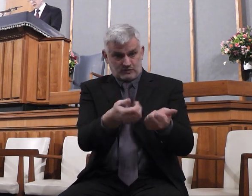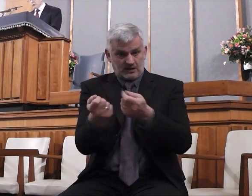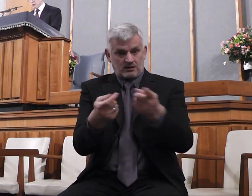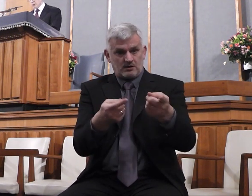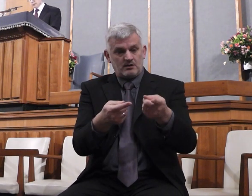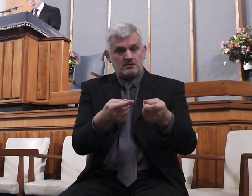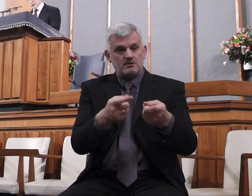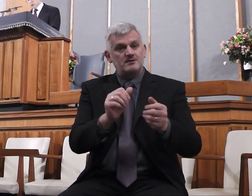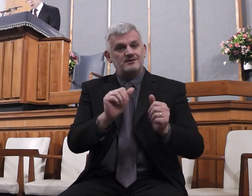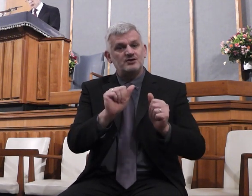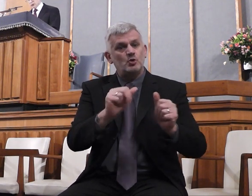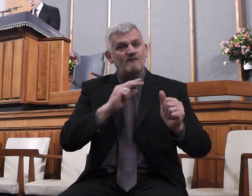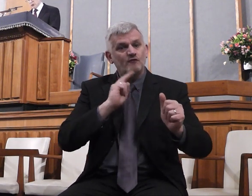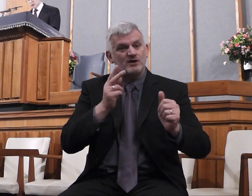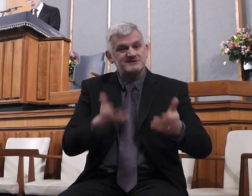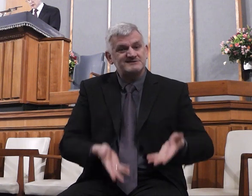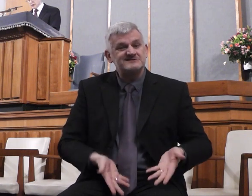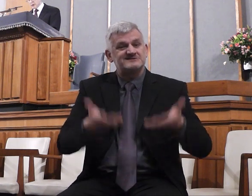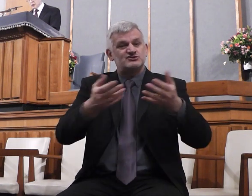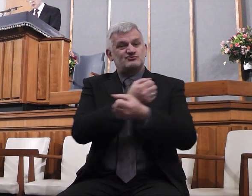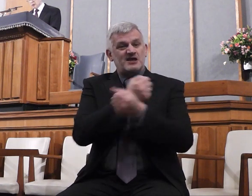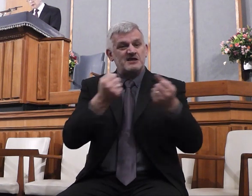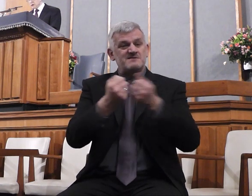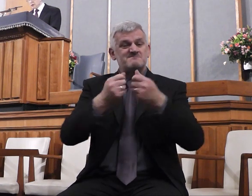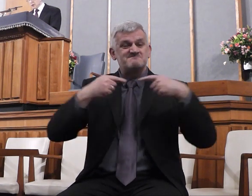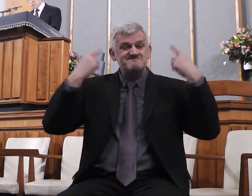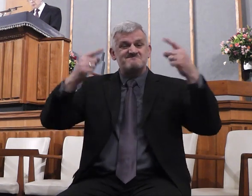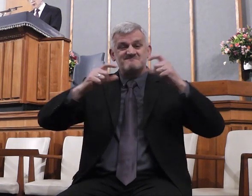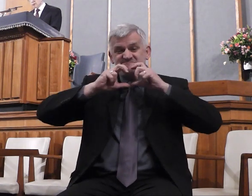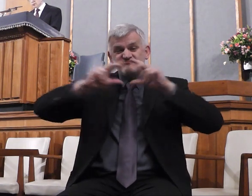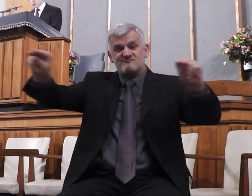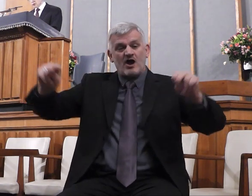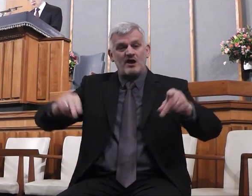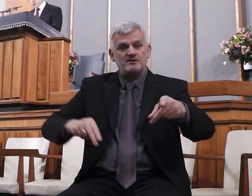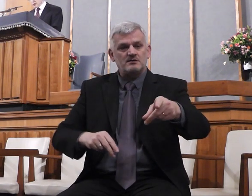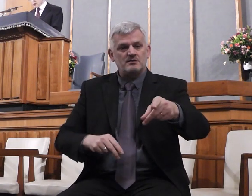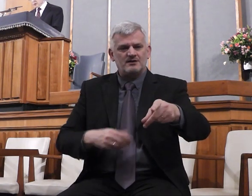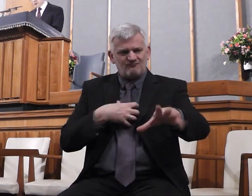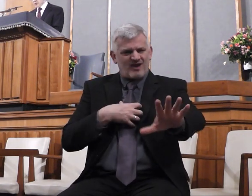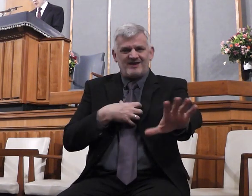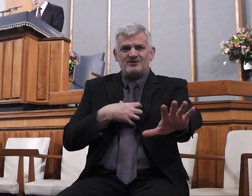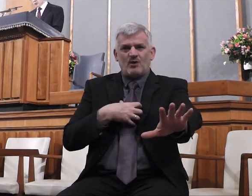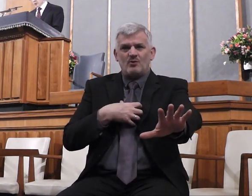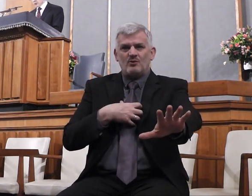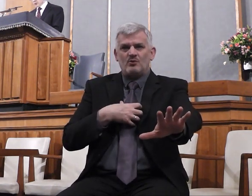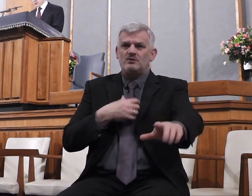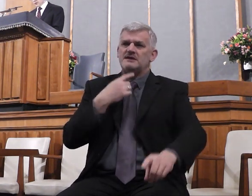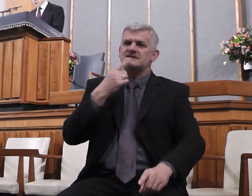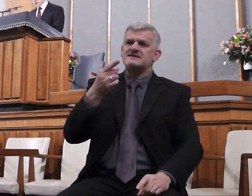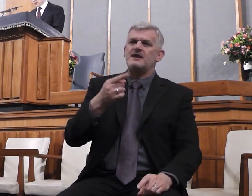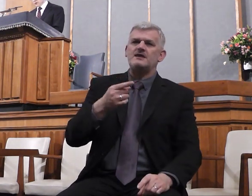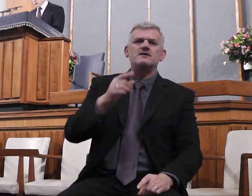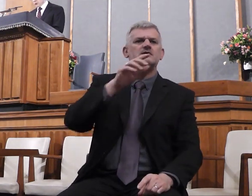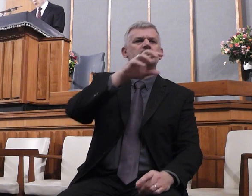lift up thy voice with strength. Lift it up, be not afraid. Say unto the cities of Judah,